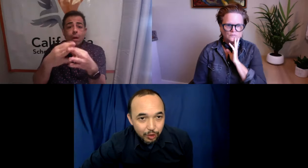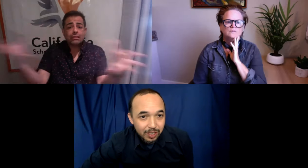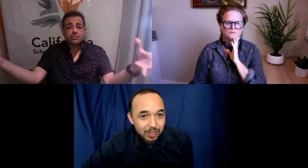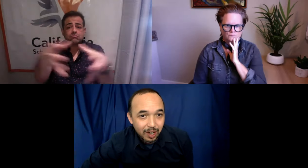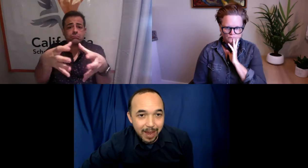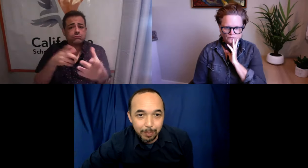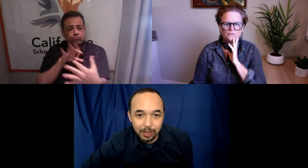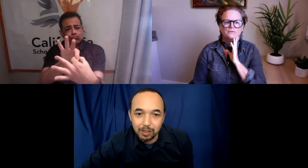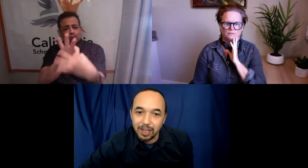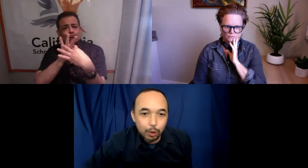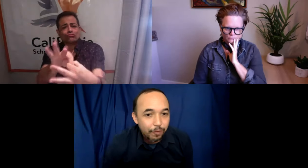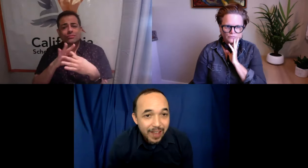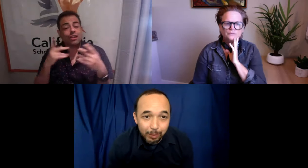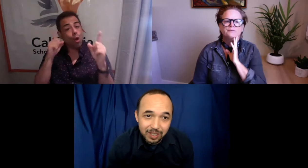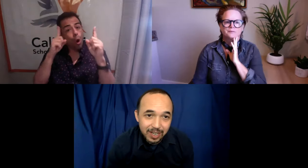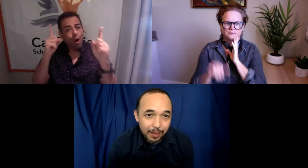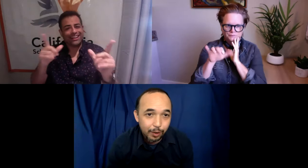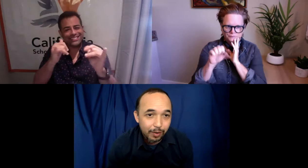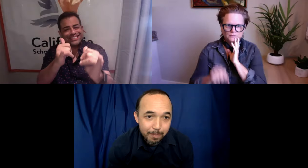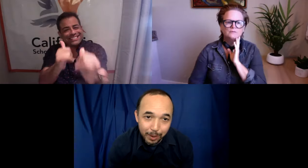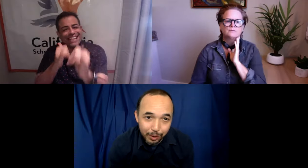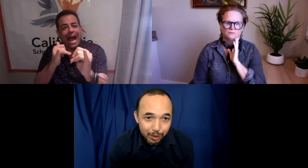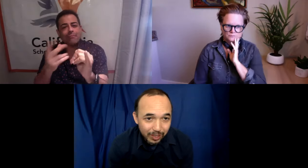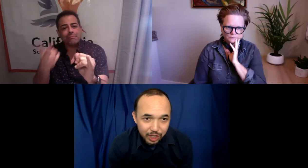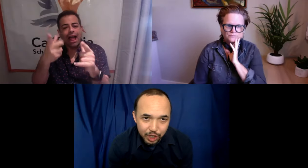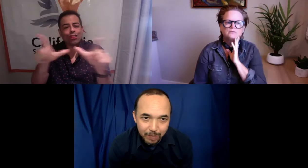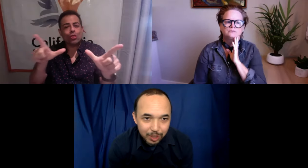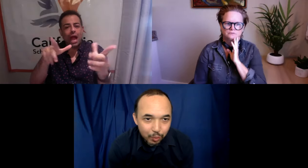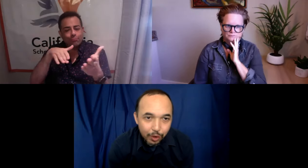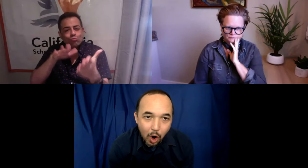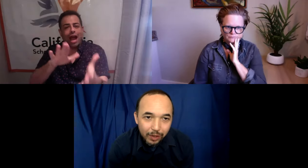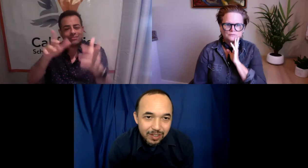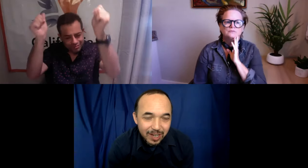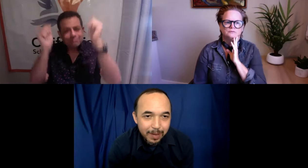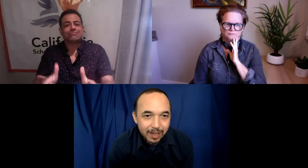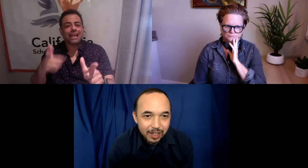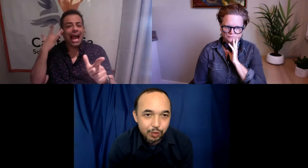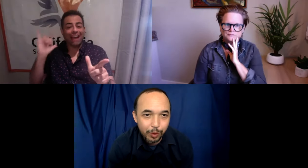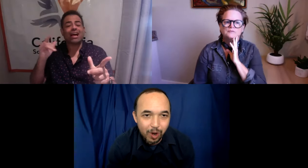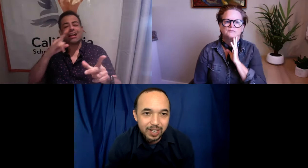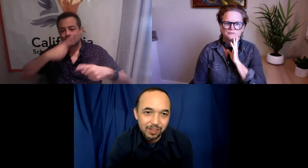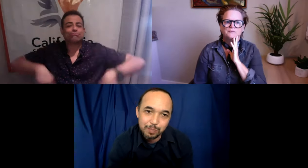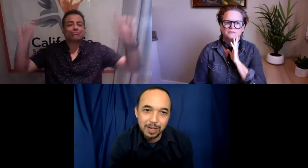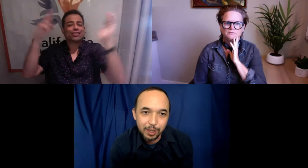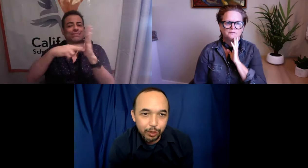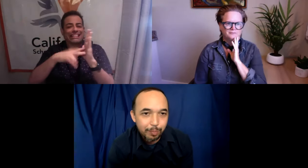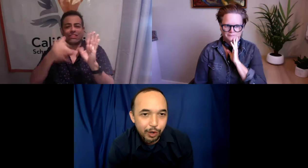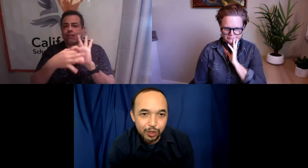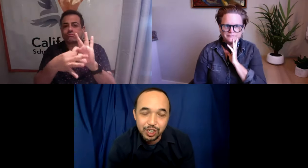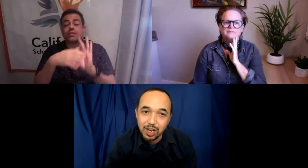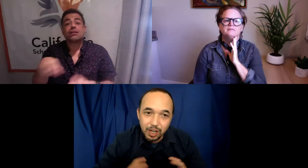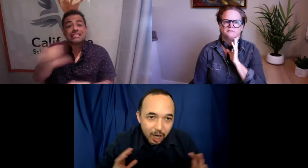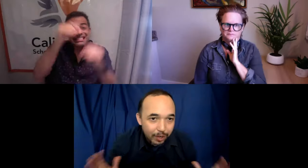your district. I'm happy to get local families together and build those relationships because we're all on the same page. We want to get this bilingual